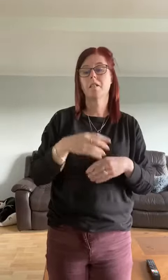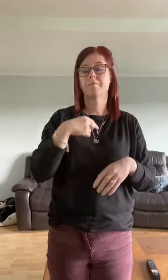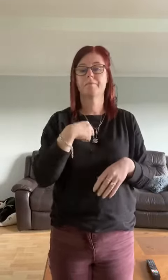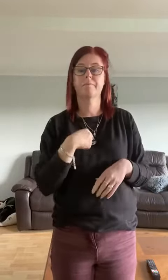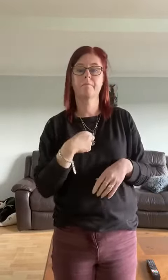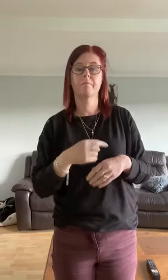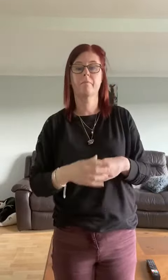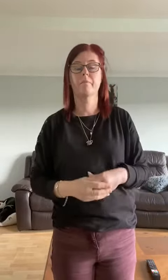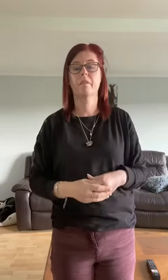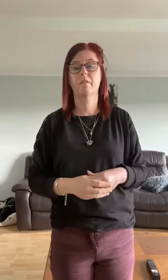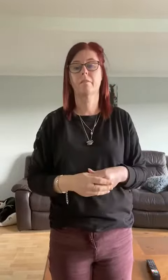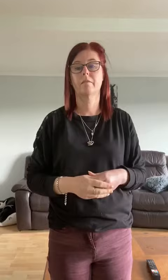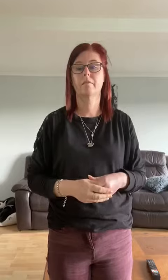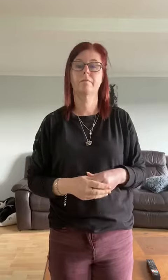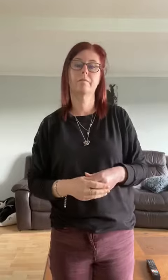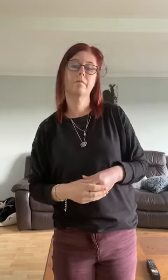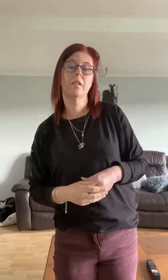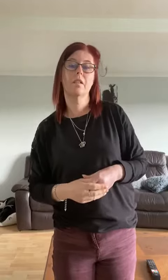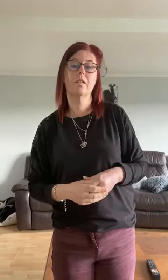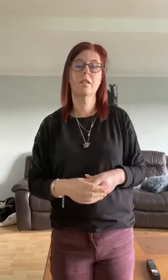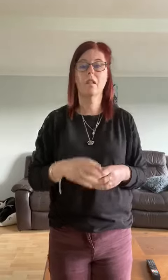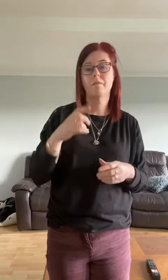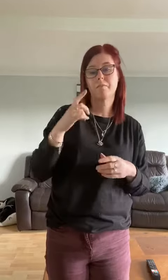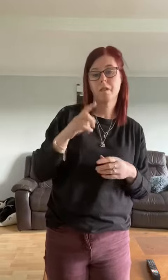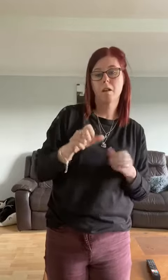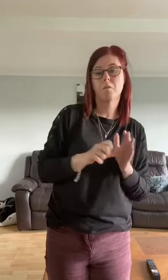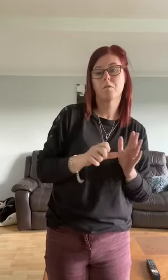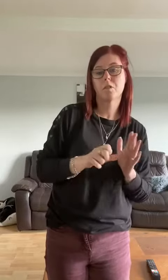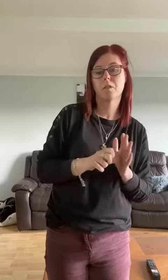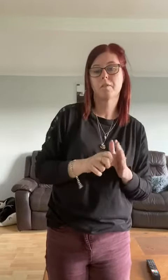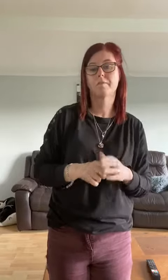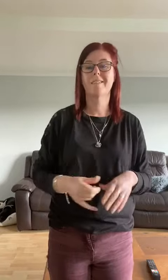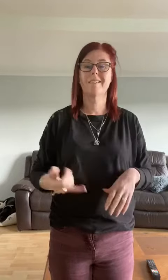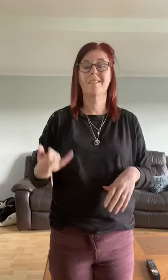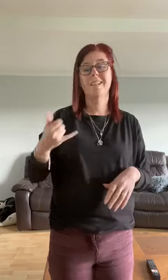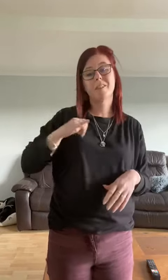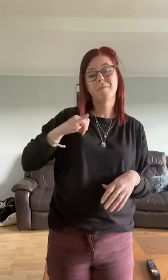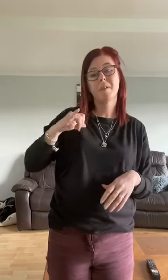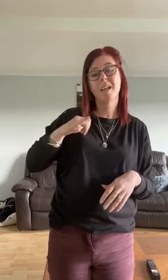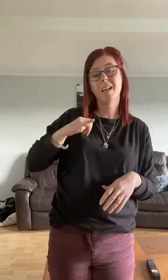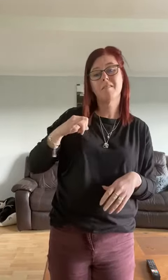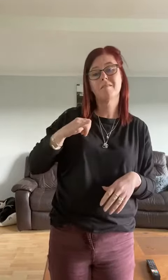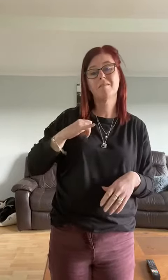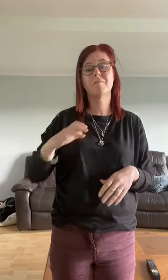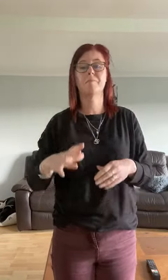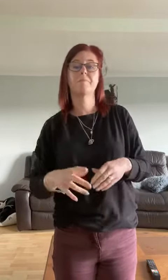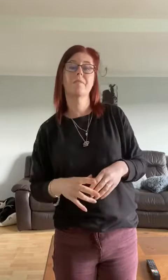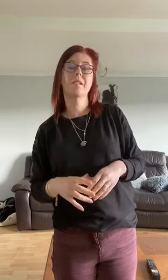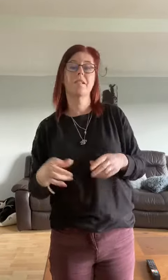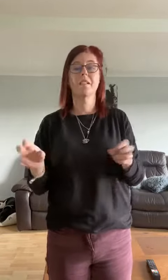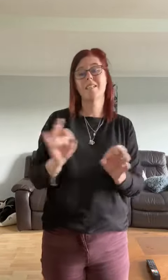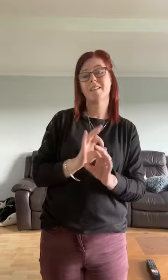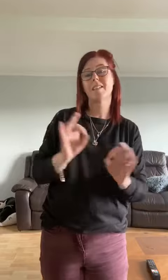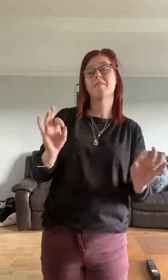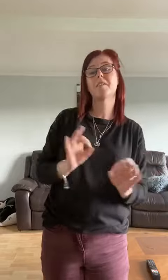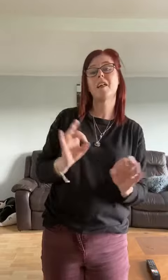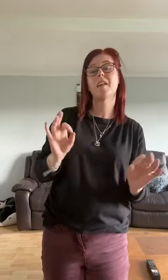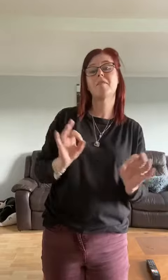you got the trouble I got them too that everything is